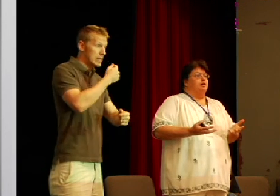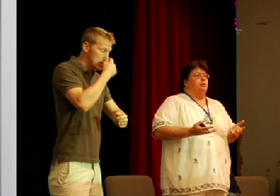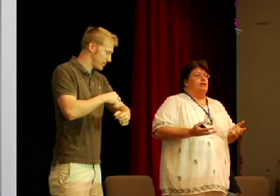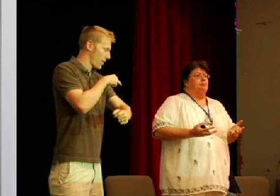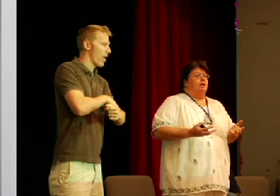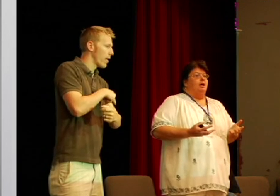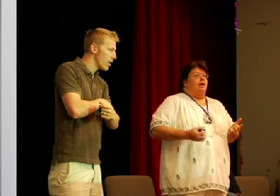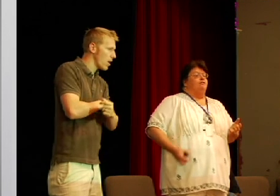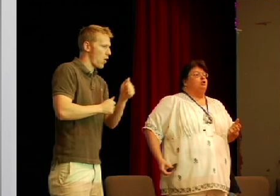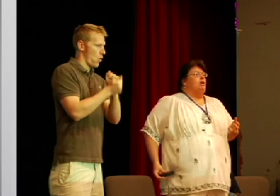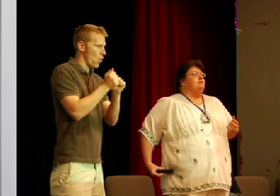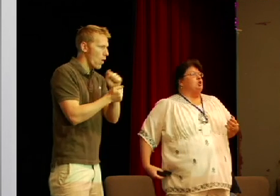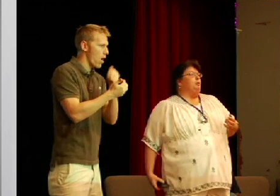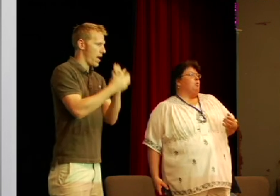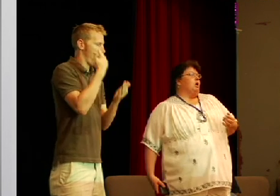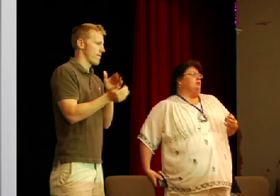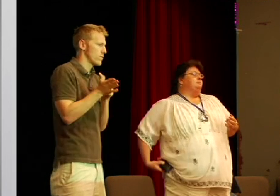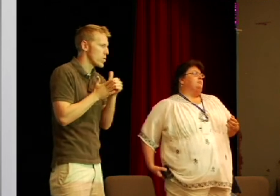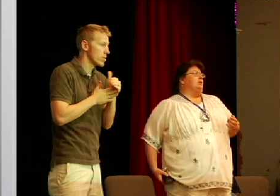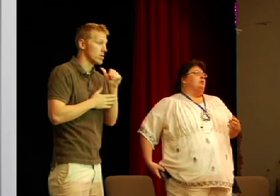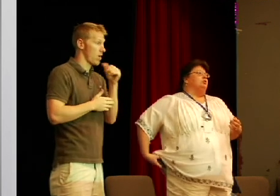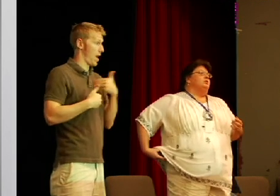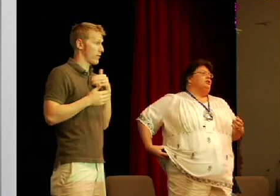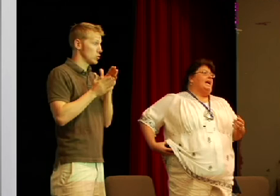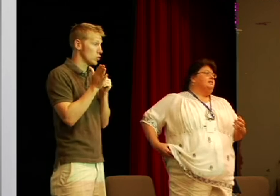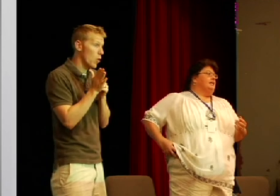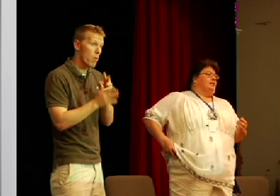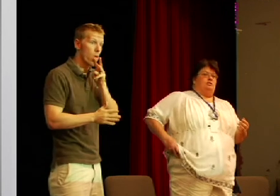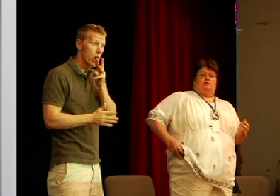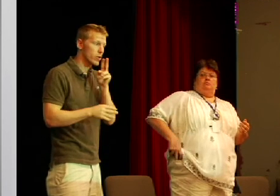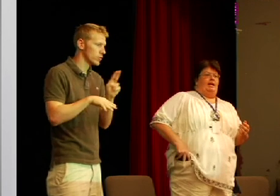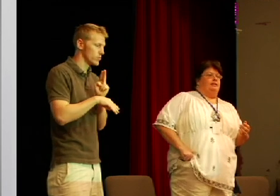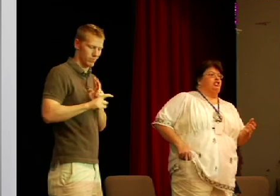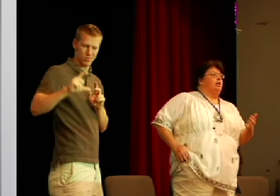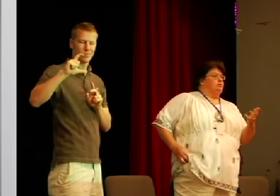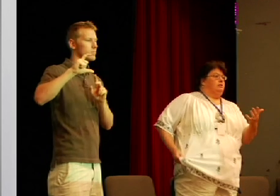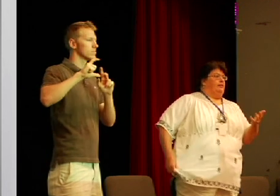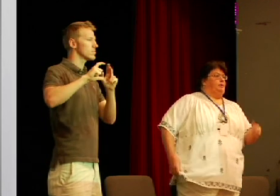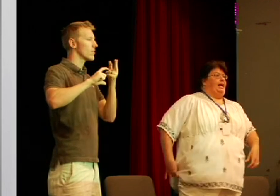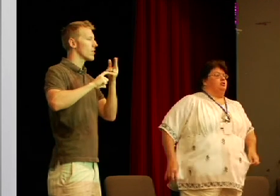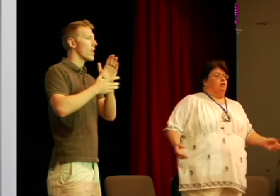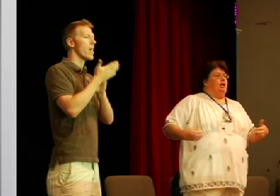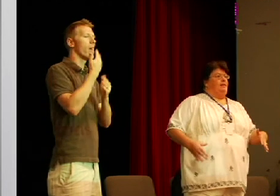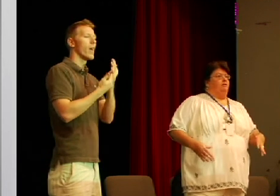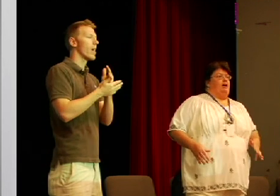frequently if you don't have soap and water using the hand sanitizer the gels that everybody has you can carry that around